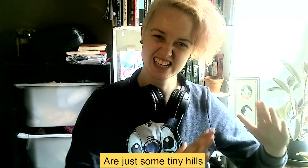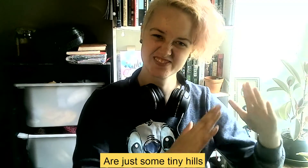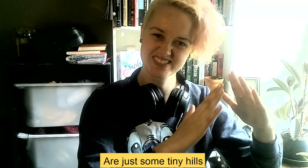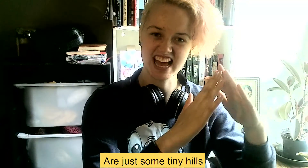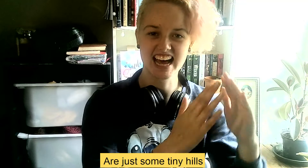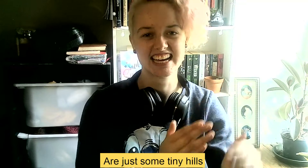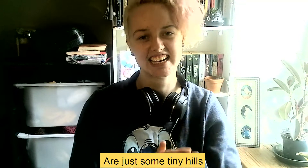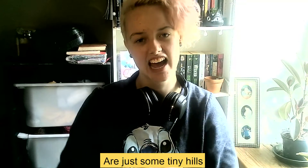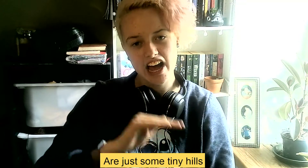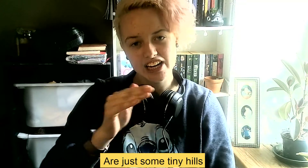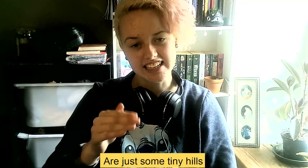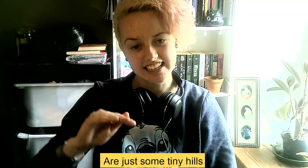so tiny hills.